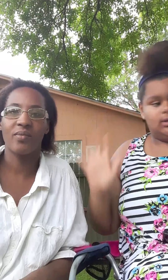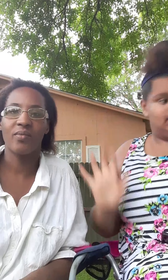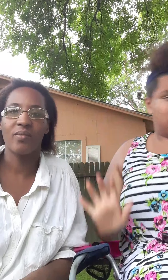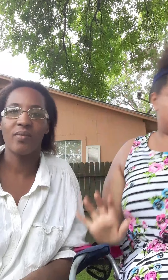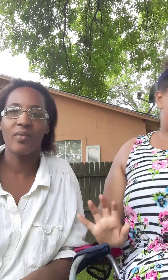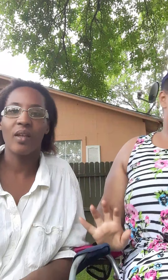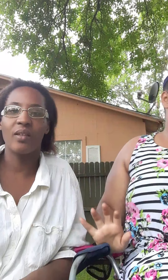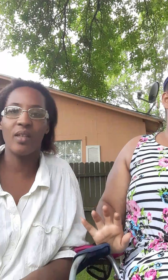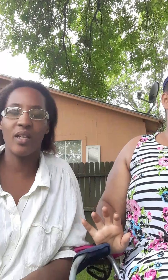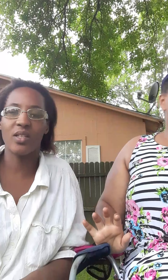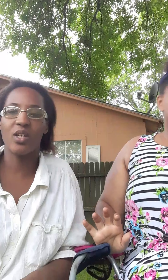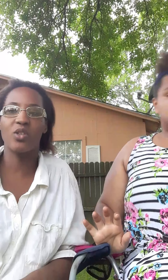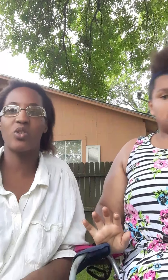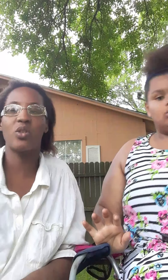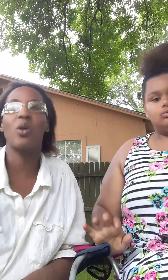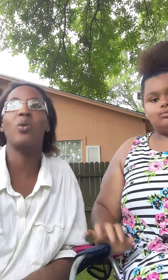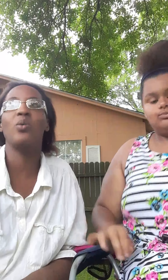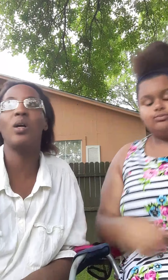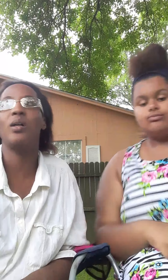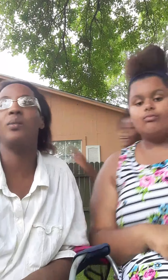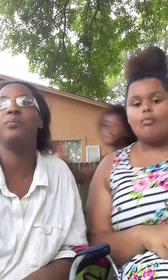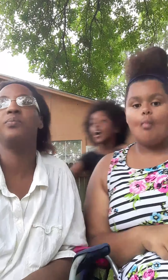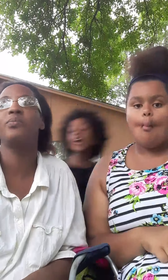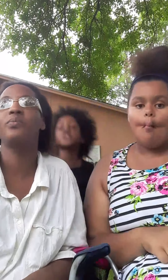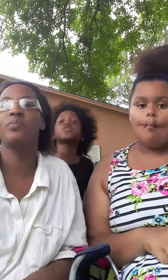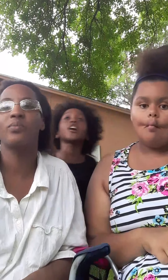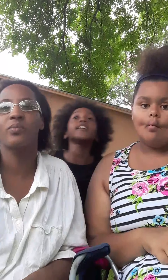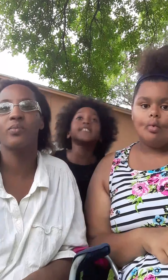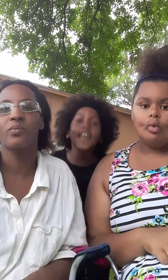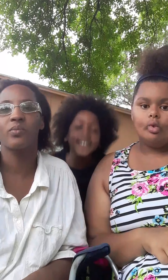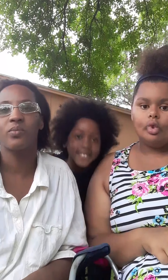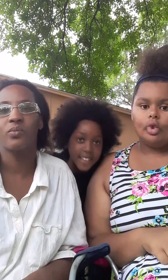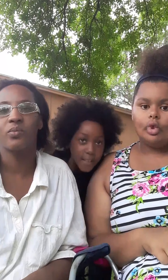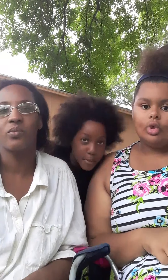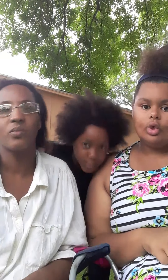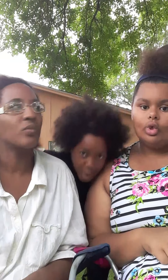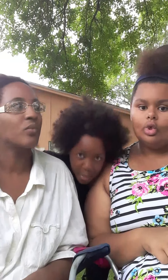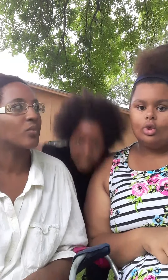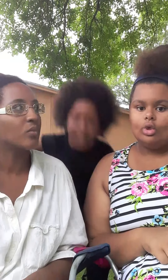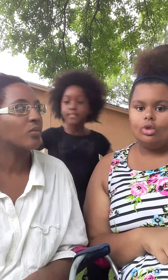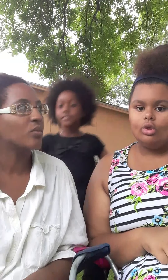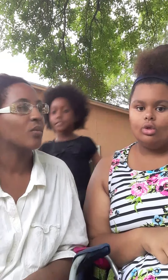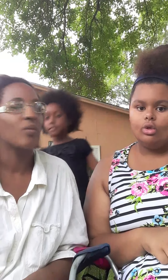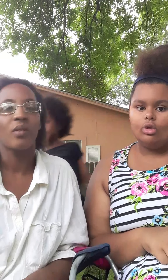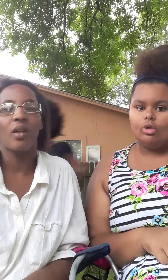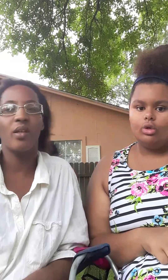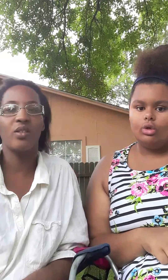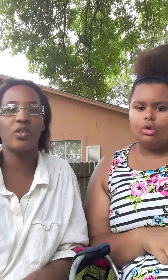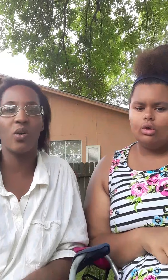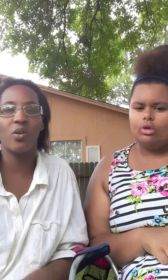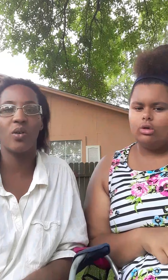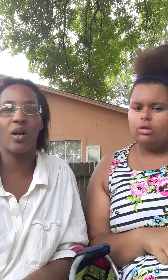big yes and so um a large turk thanksgiving turkey and so um